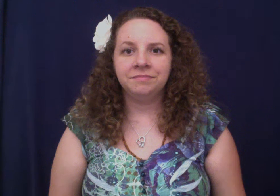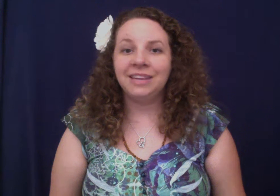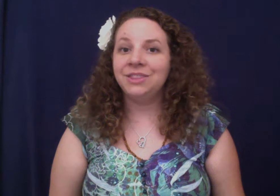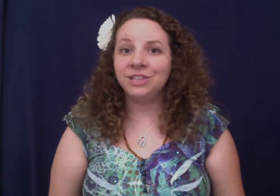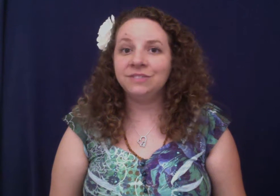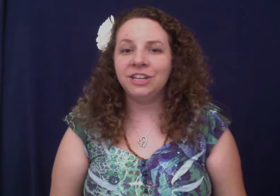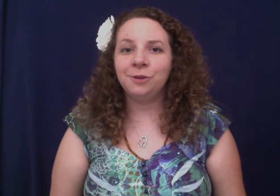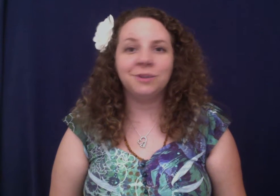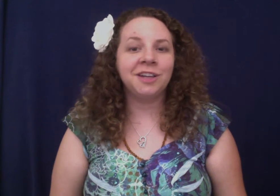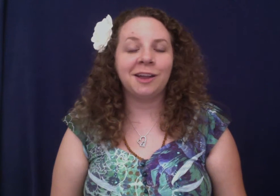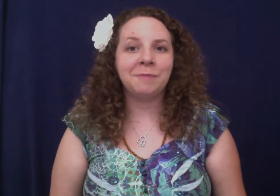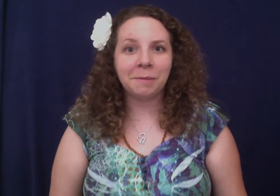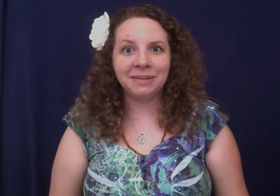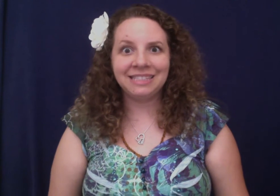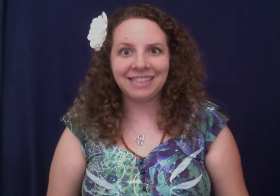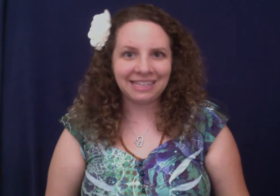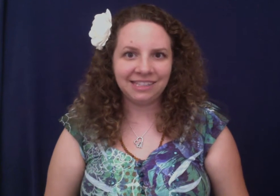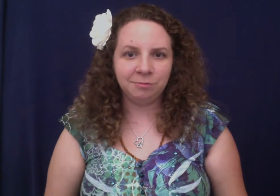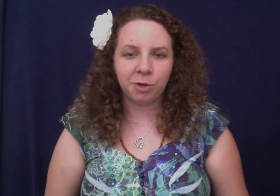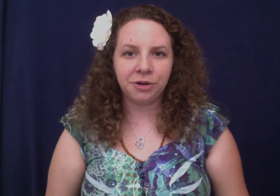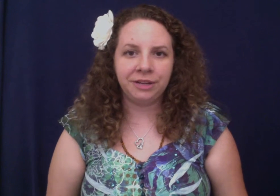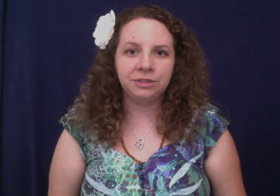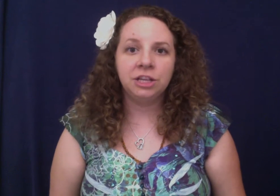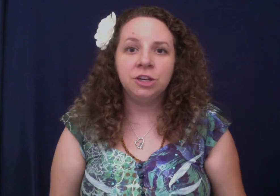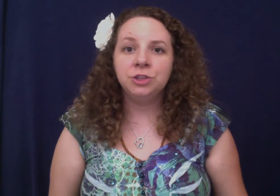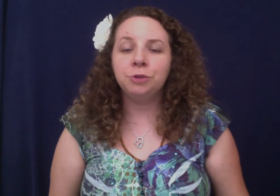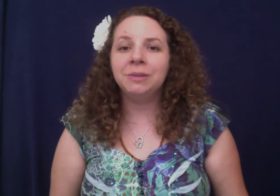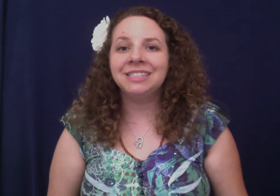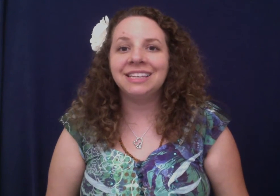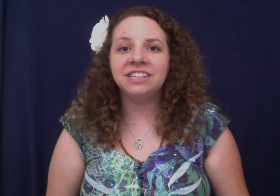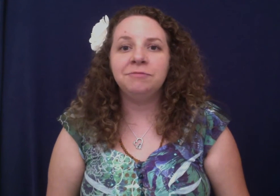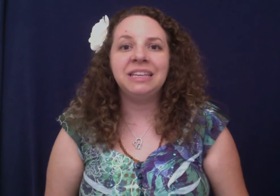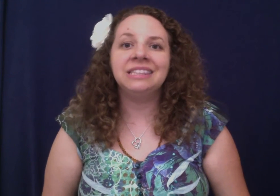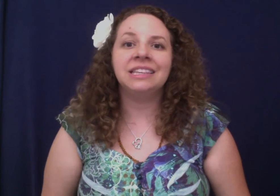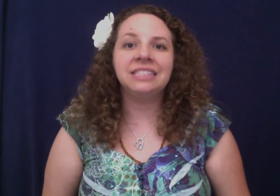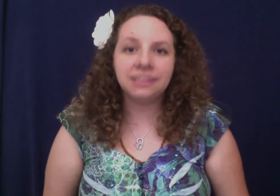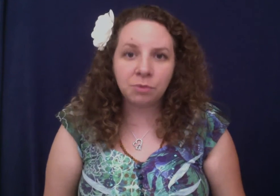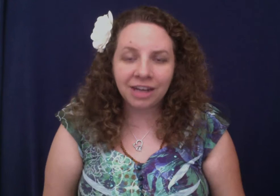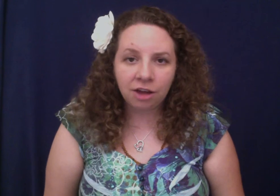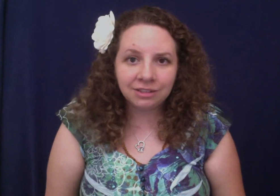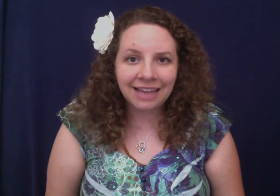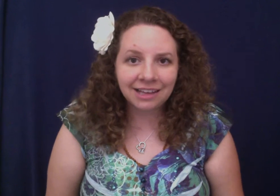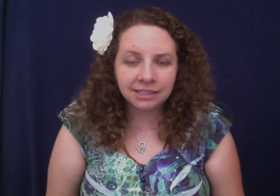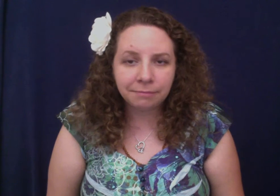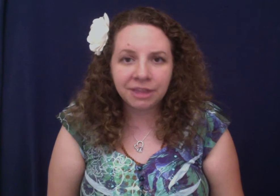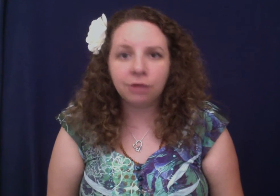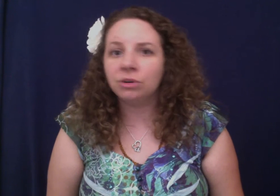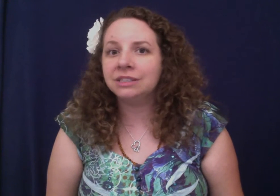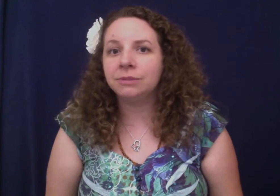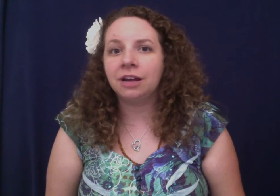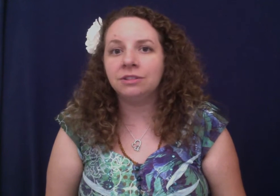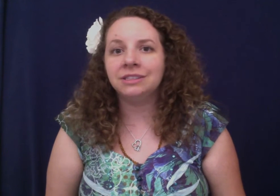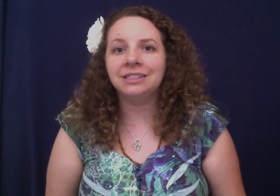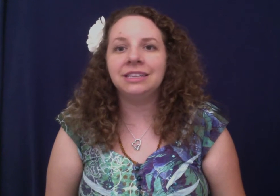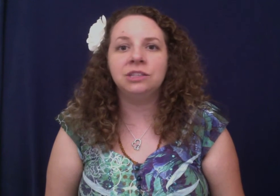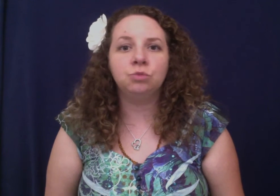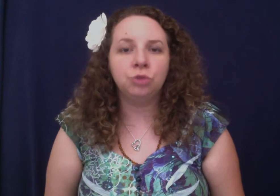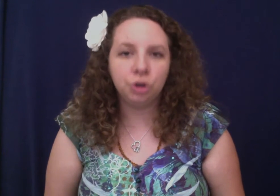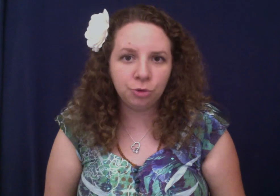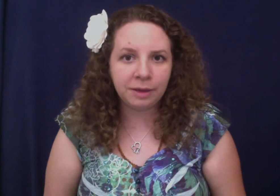In this video, we're talking about possessive pronouns. So possessive means that someone else has something or someone else is who it